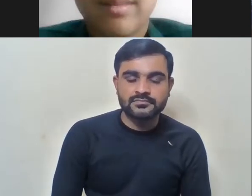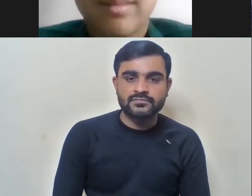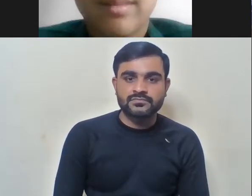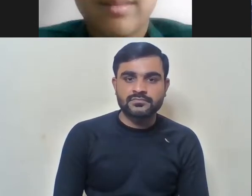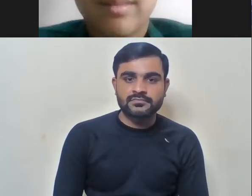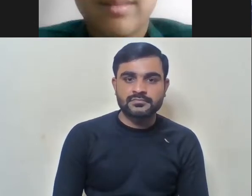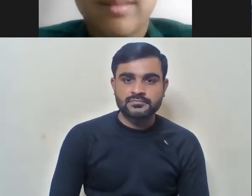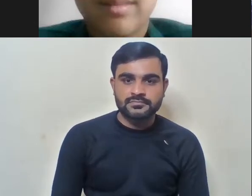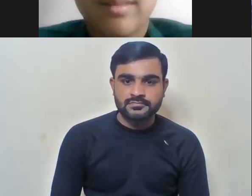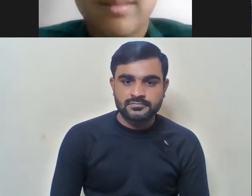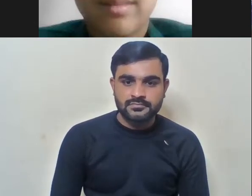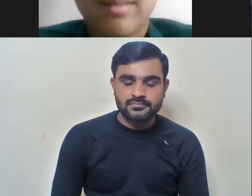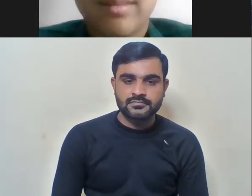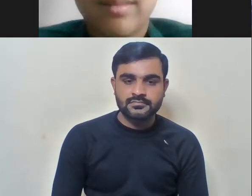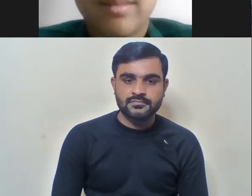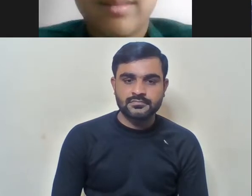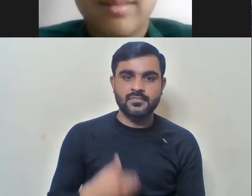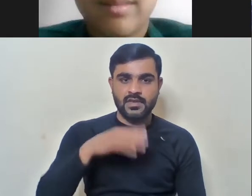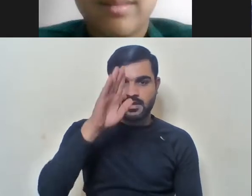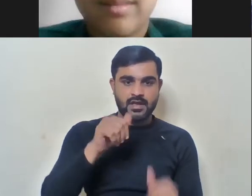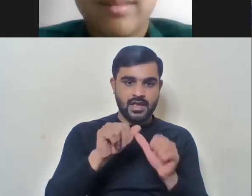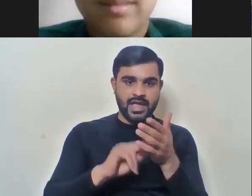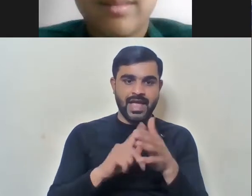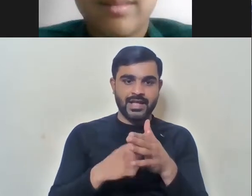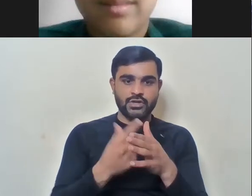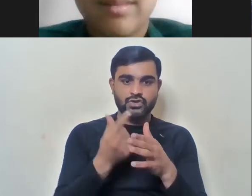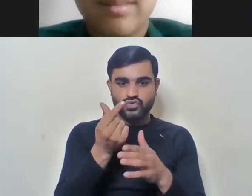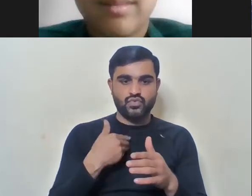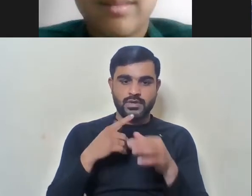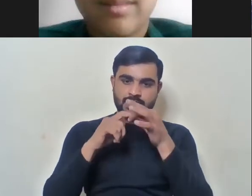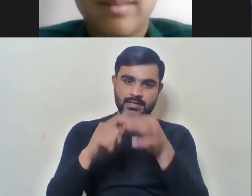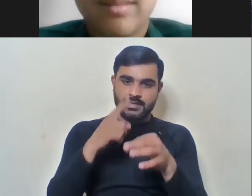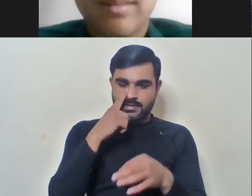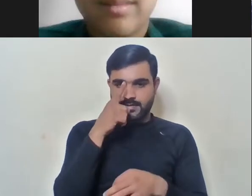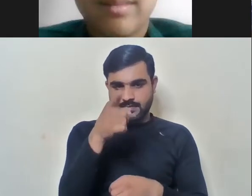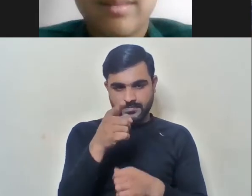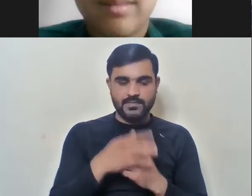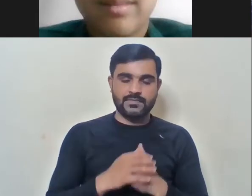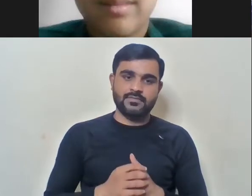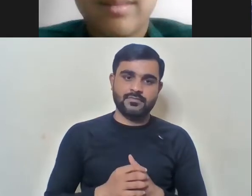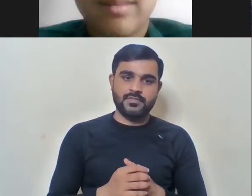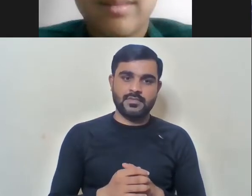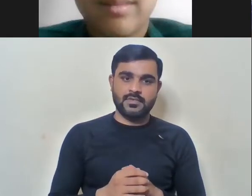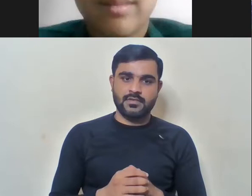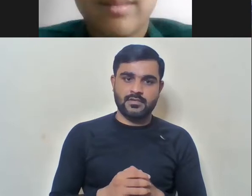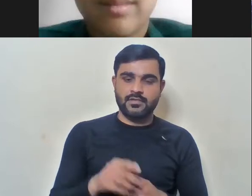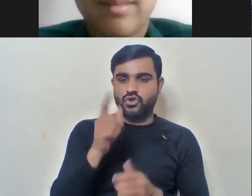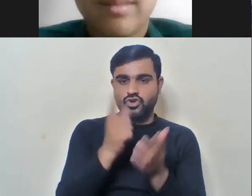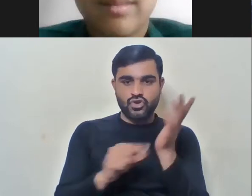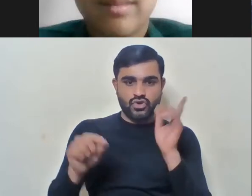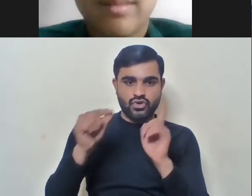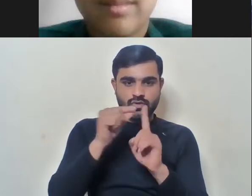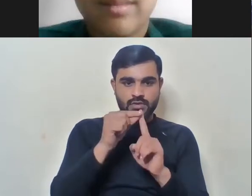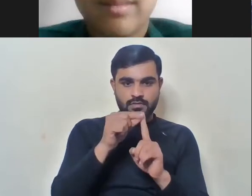ma'am. I want to ask a question from ma'am that in UPSC,